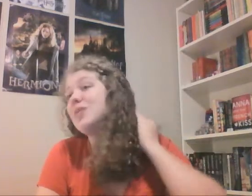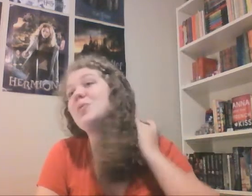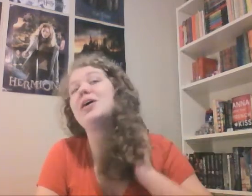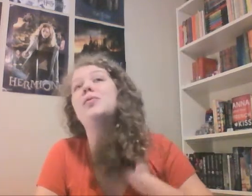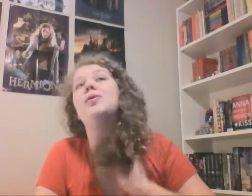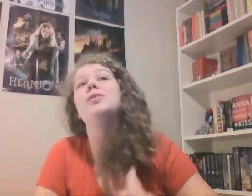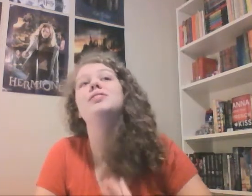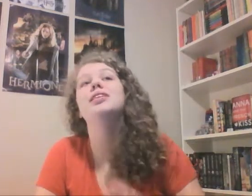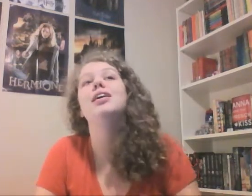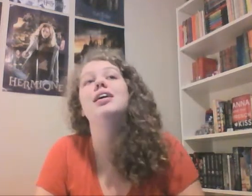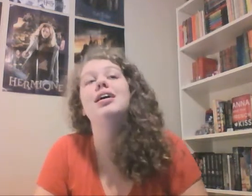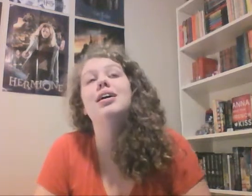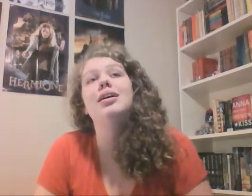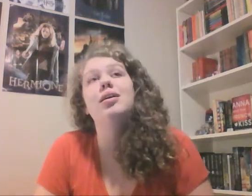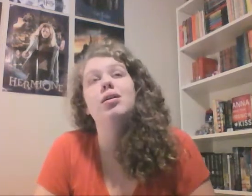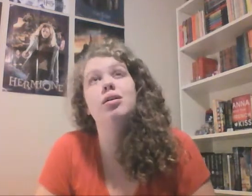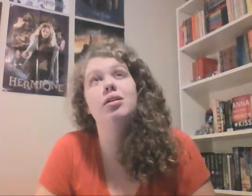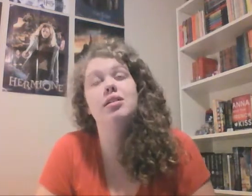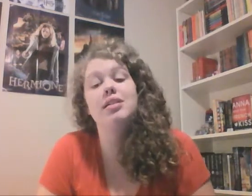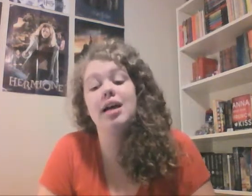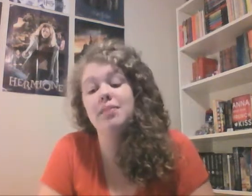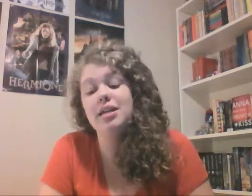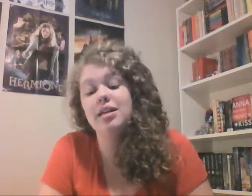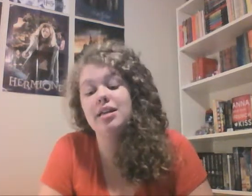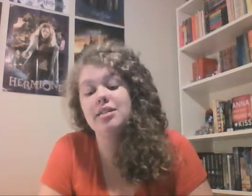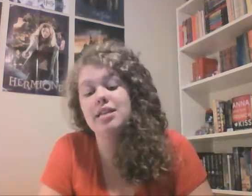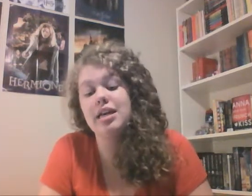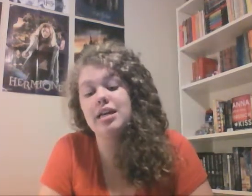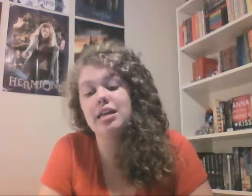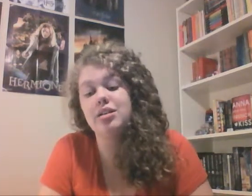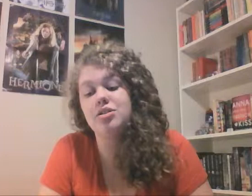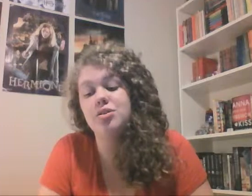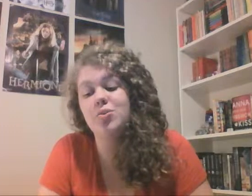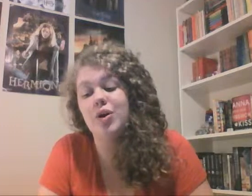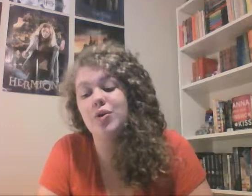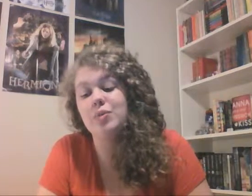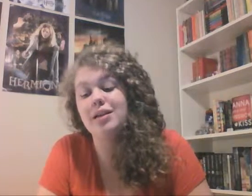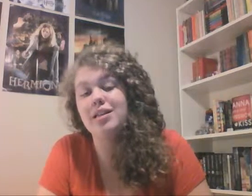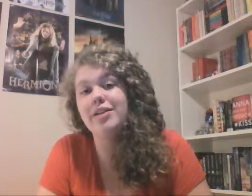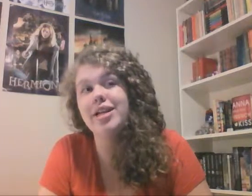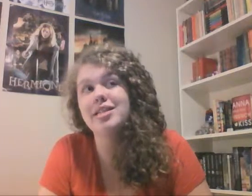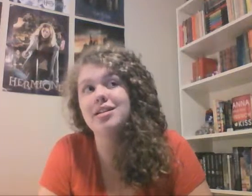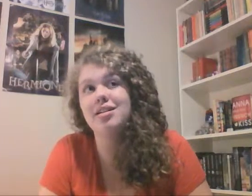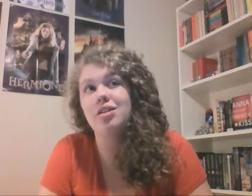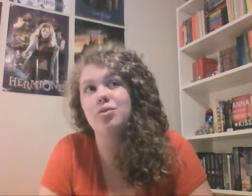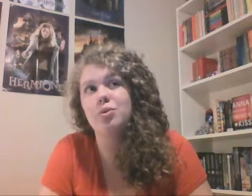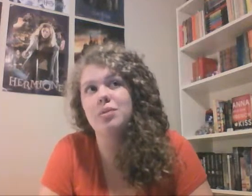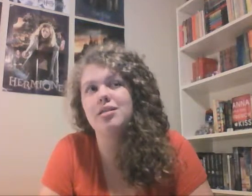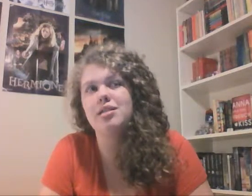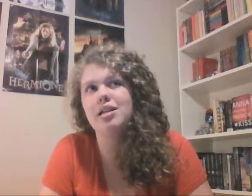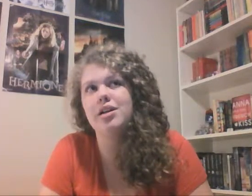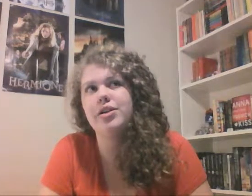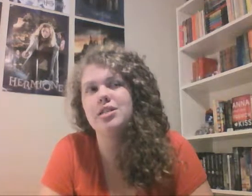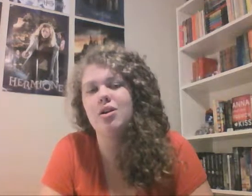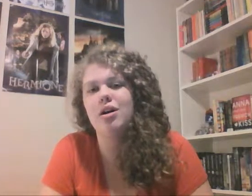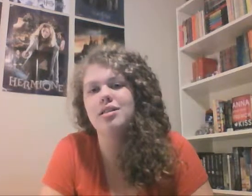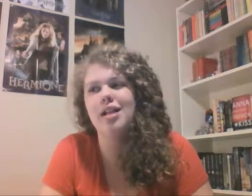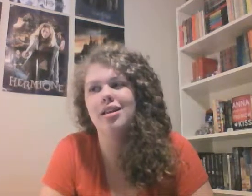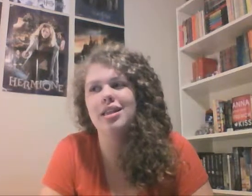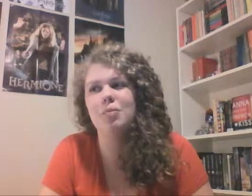the werewolves Simon is taken into one room and Clary is in another room because Clary's not telling them